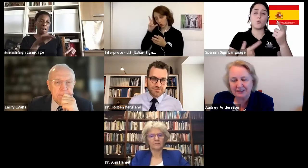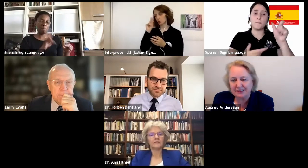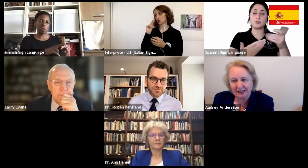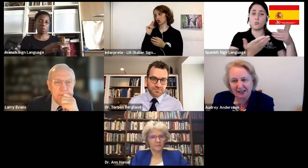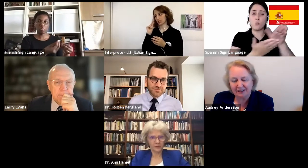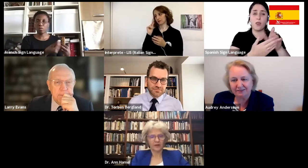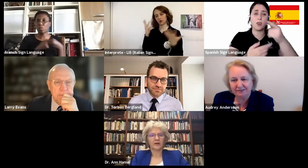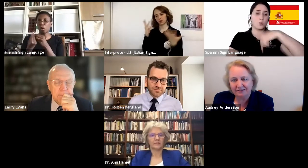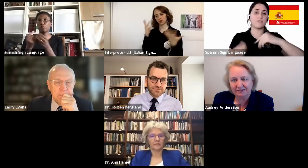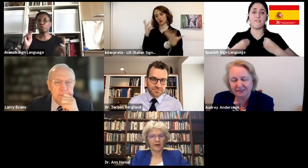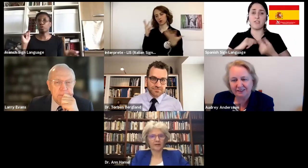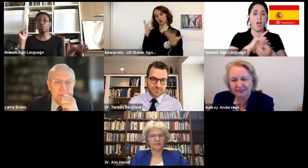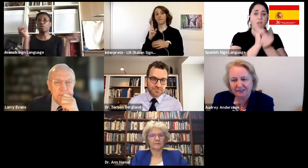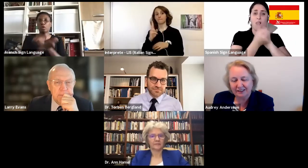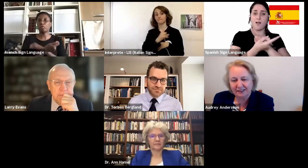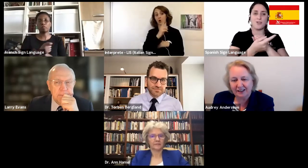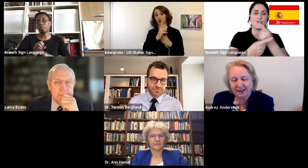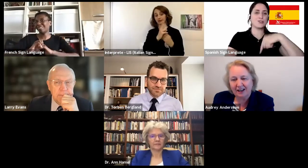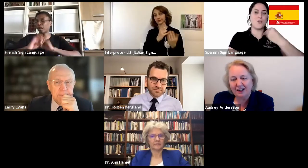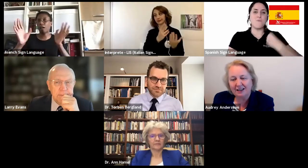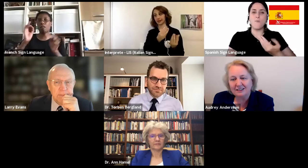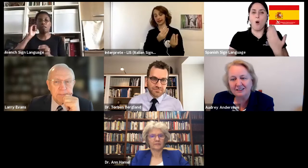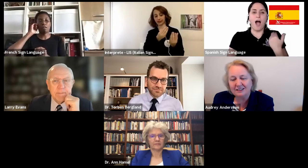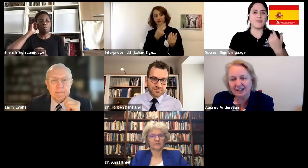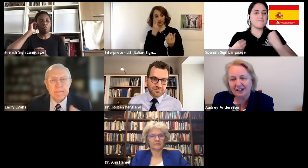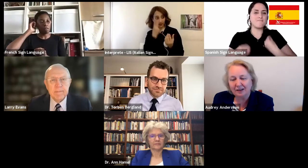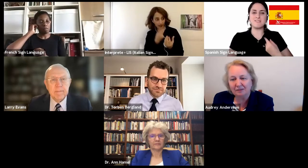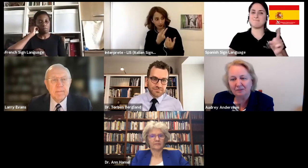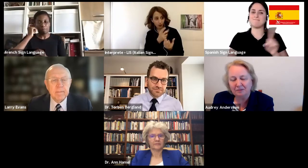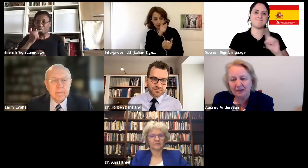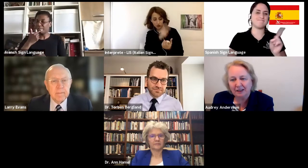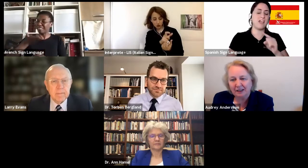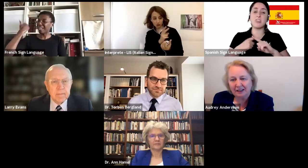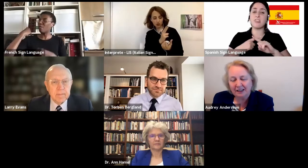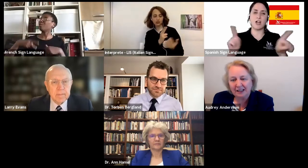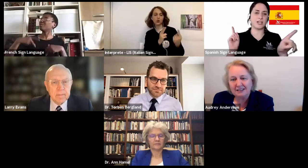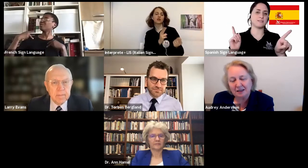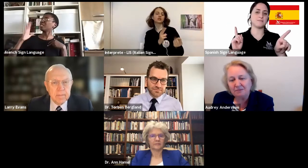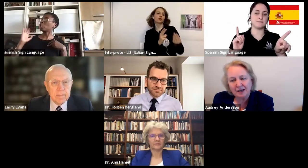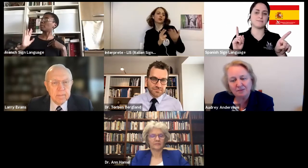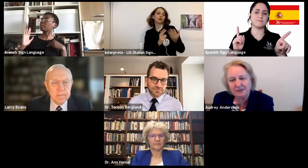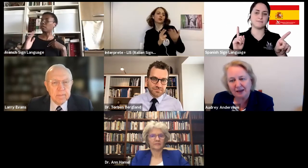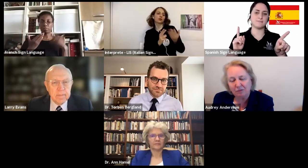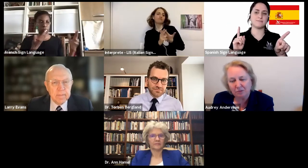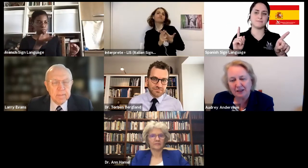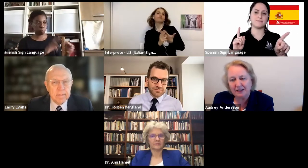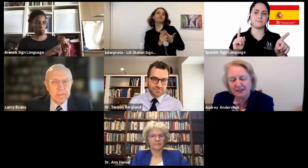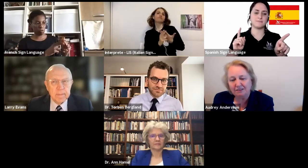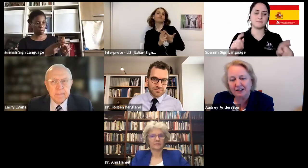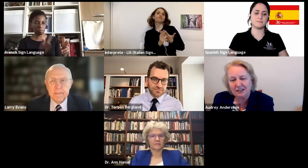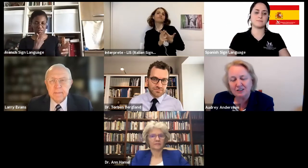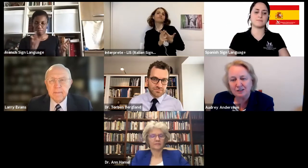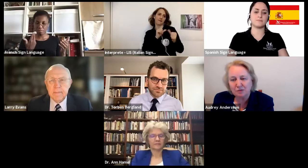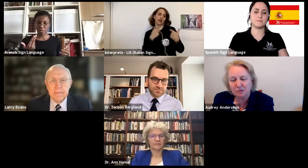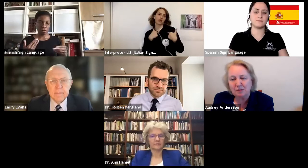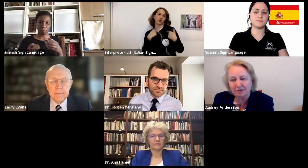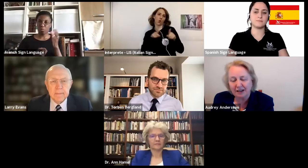same person again. Right. And, um, sometimes that will mean that